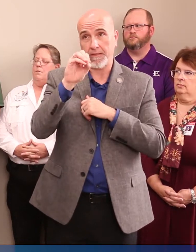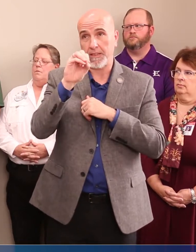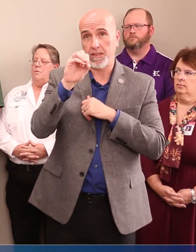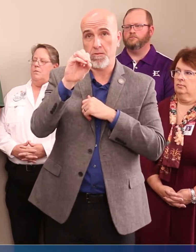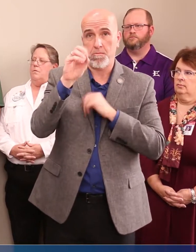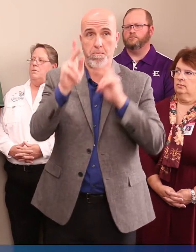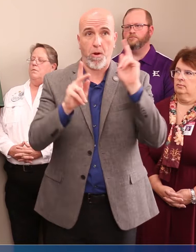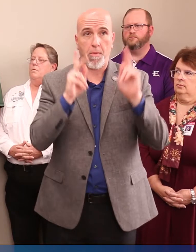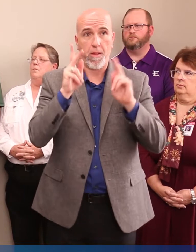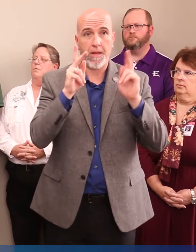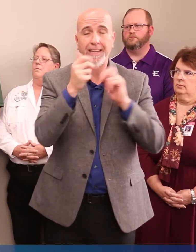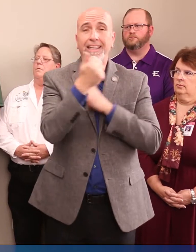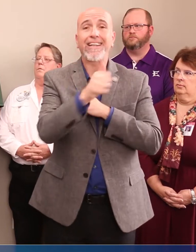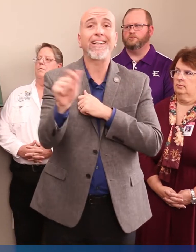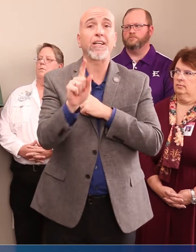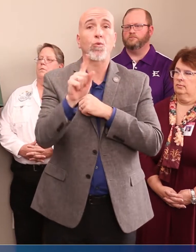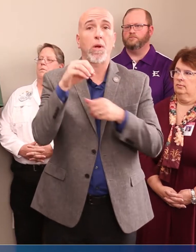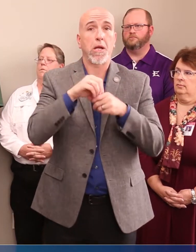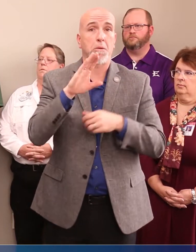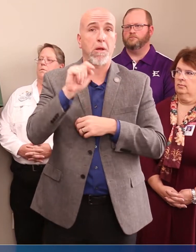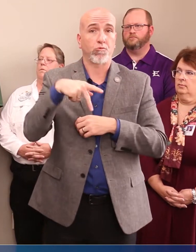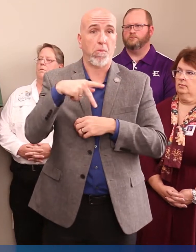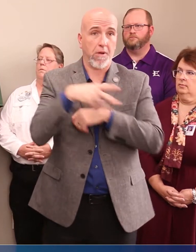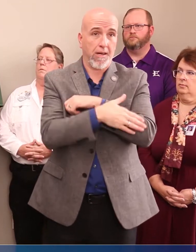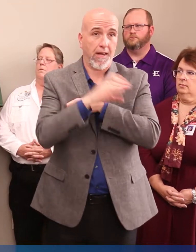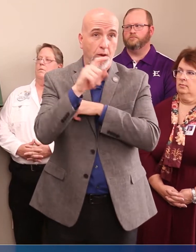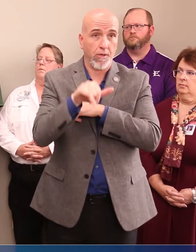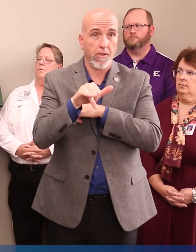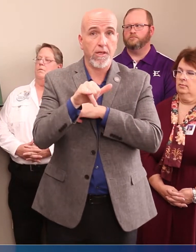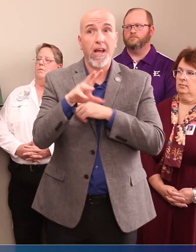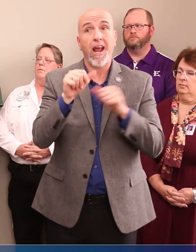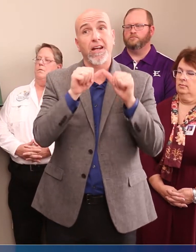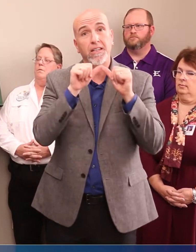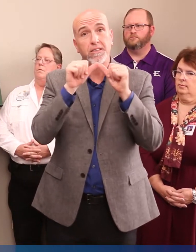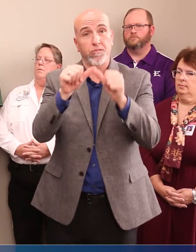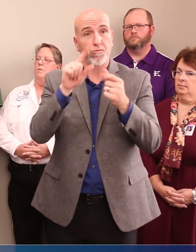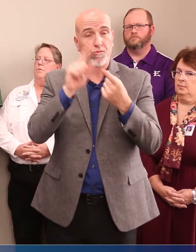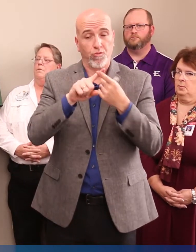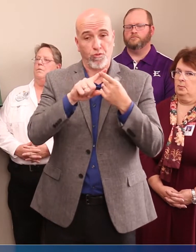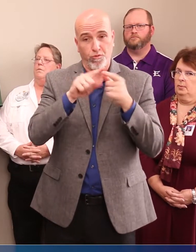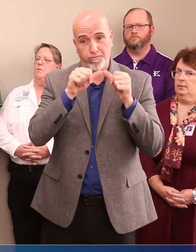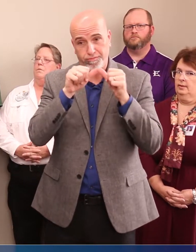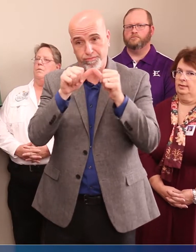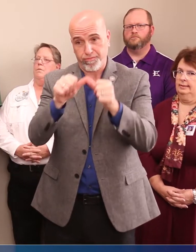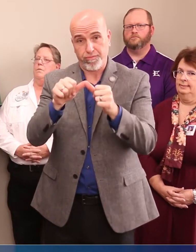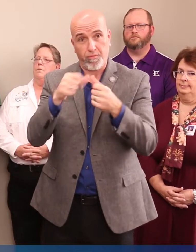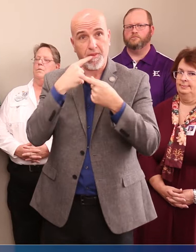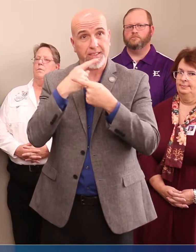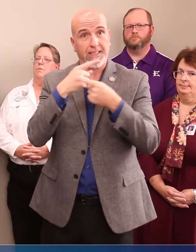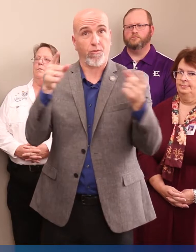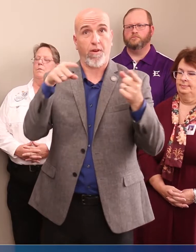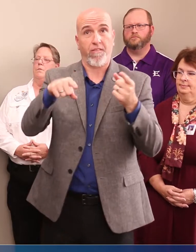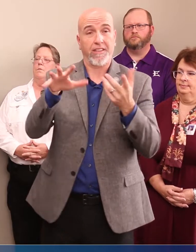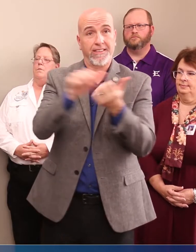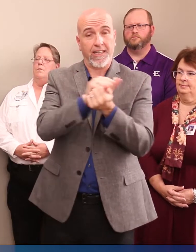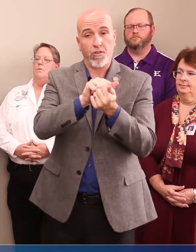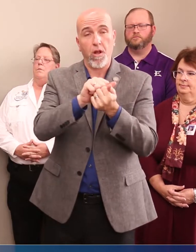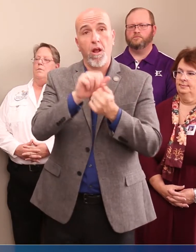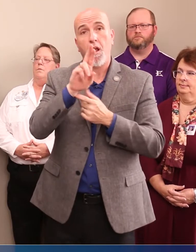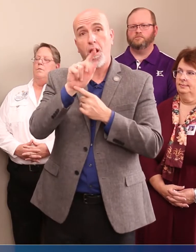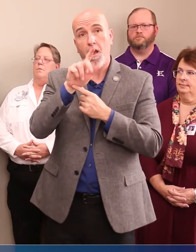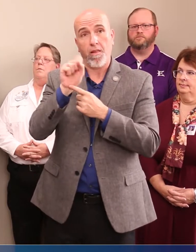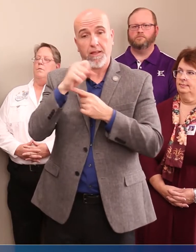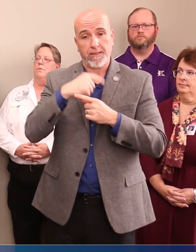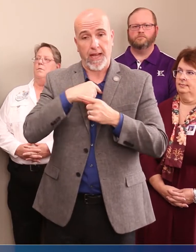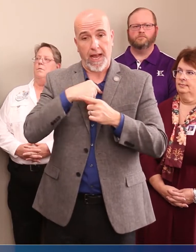persons anywhere in Bastrop County, continuing through the term of this disaster declaration unless terminated